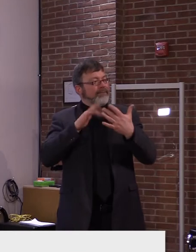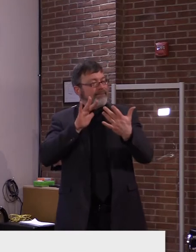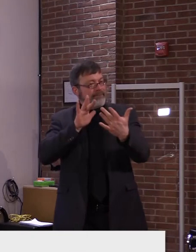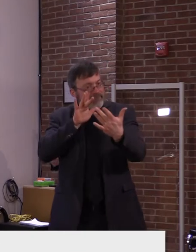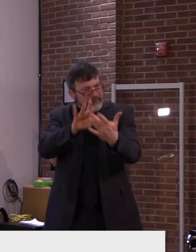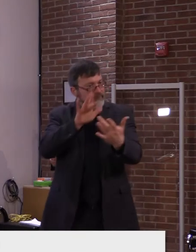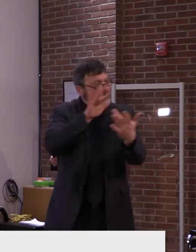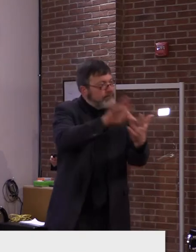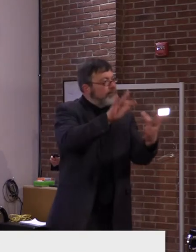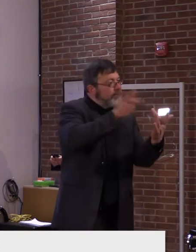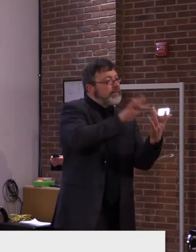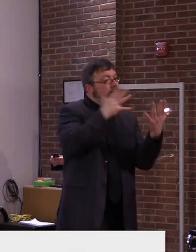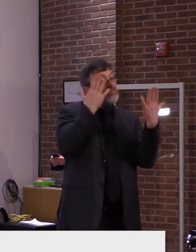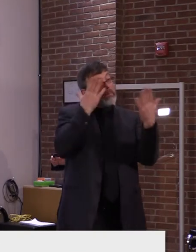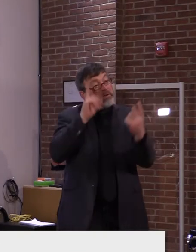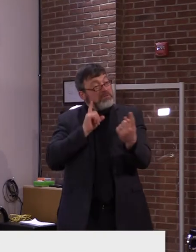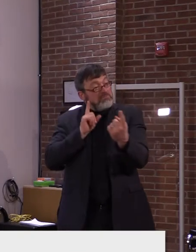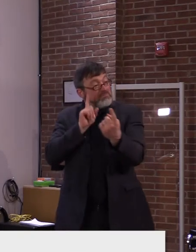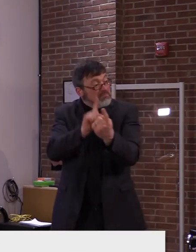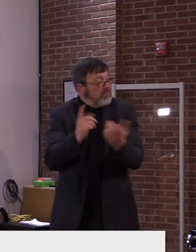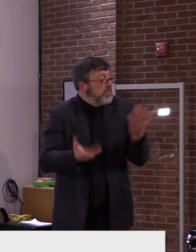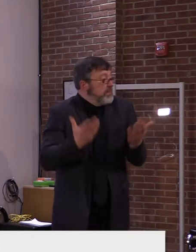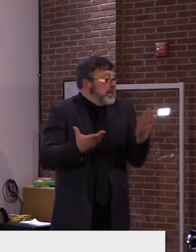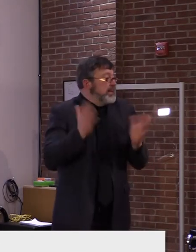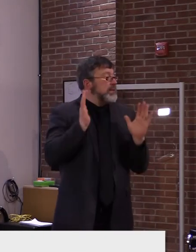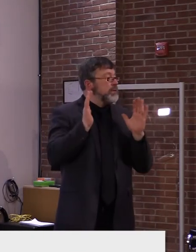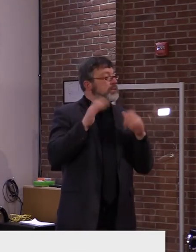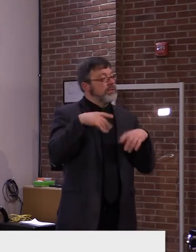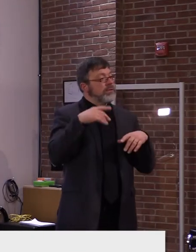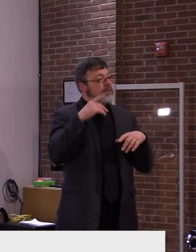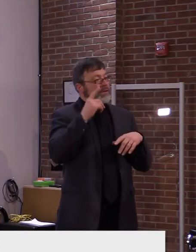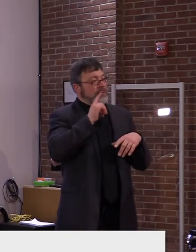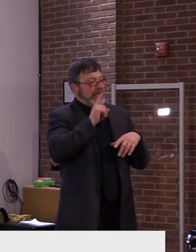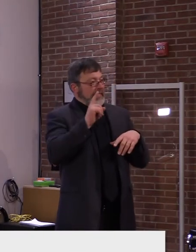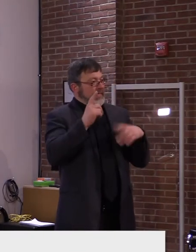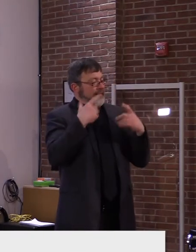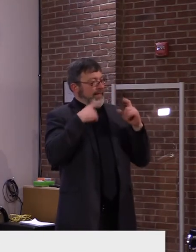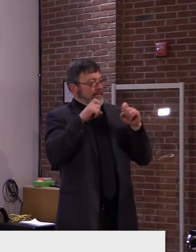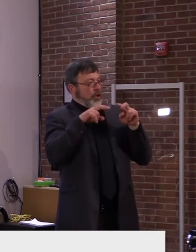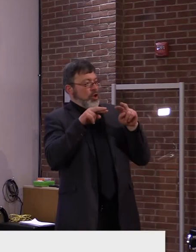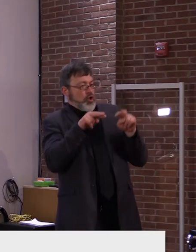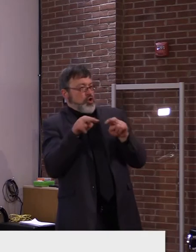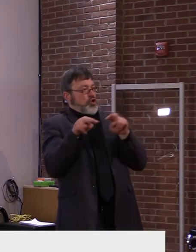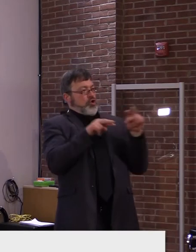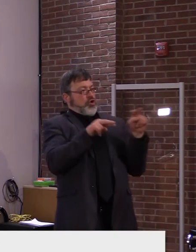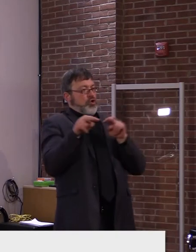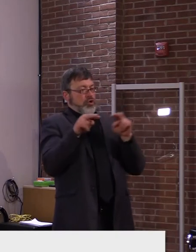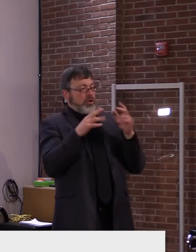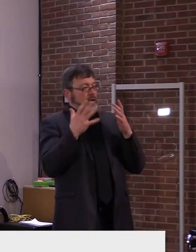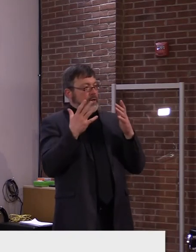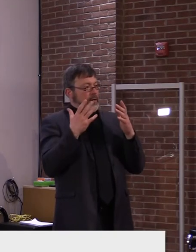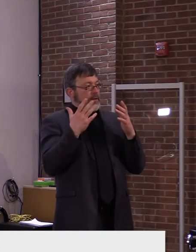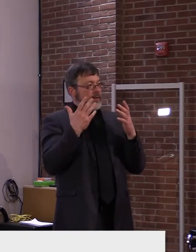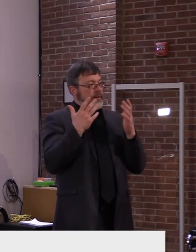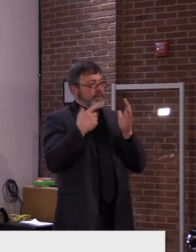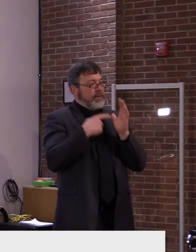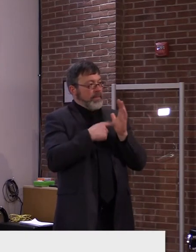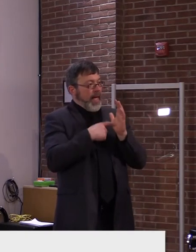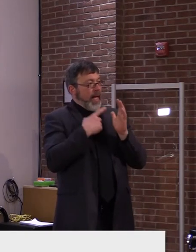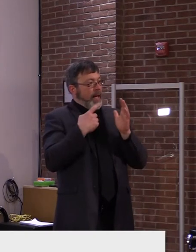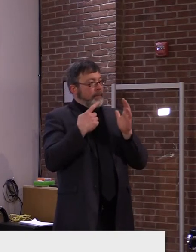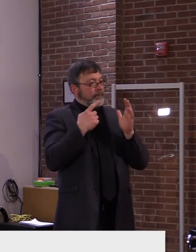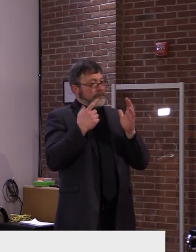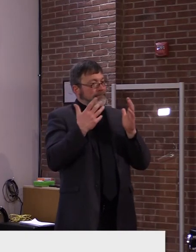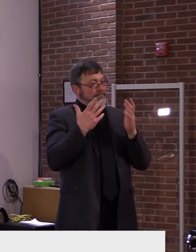relaxed way, if you will, uh, not having the requirement for the intensity of their visits to the hub. They could have